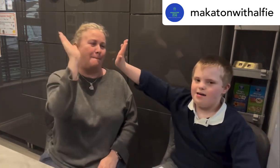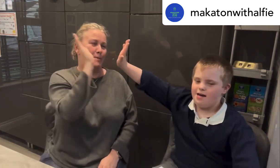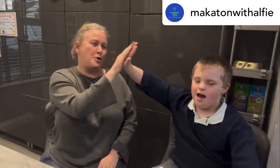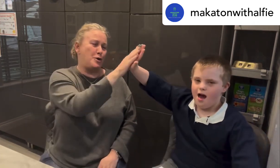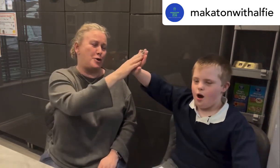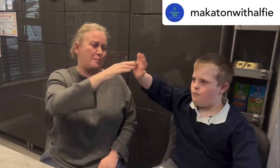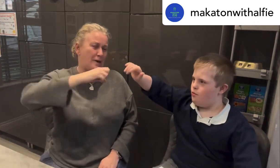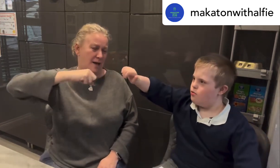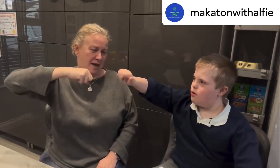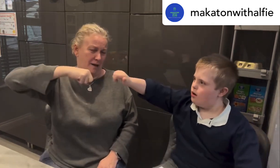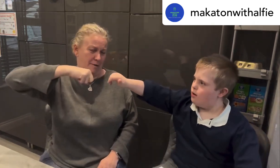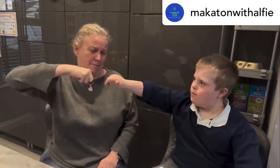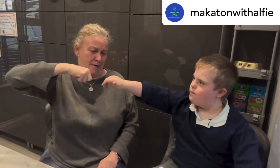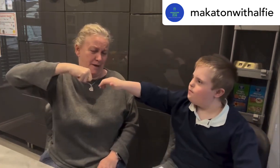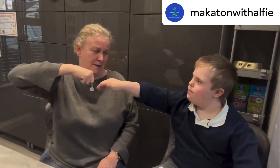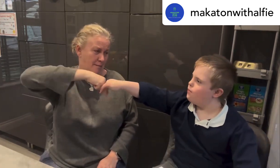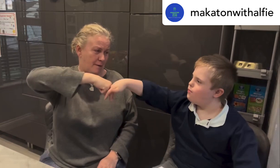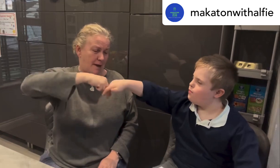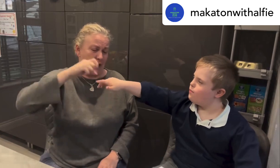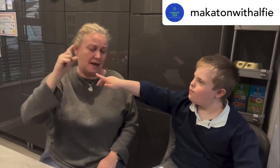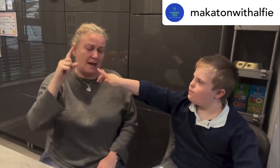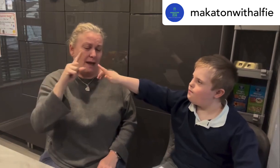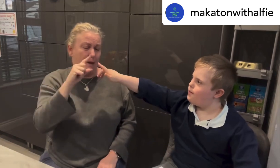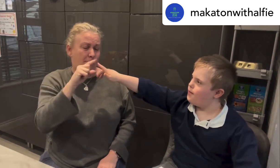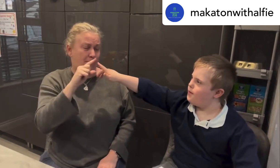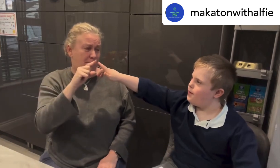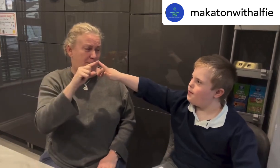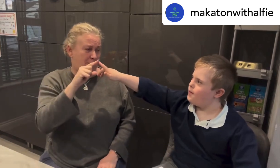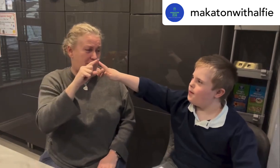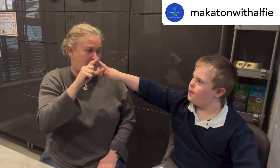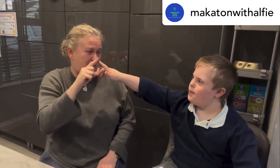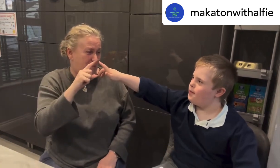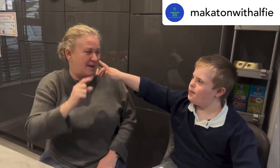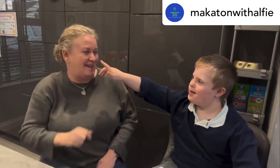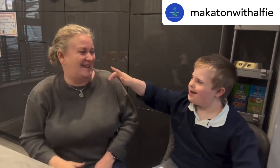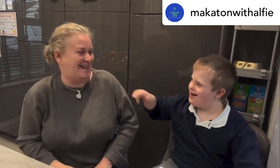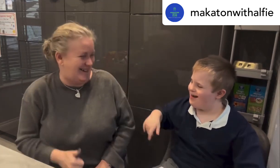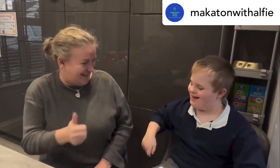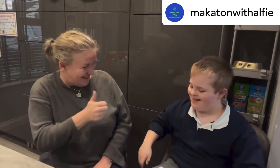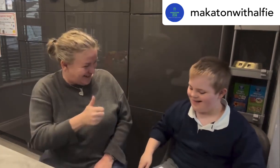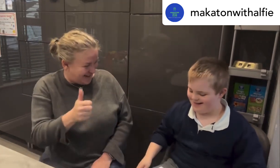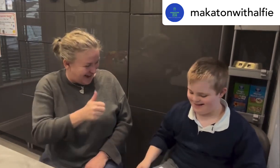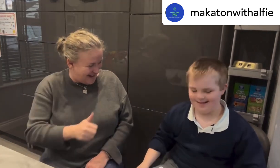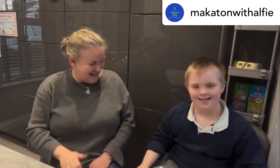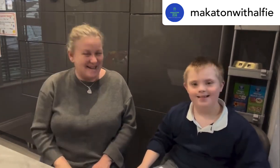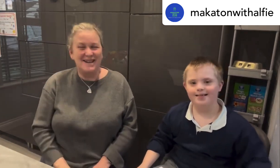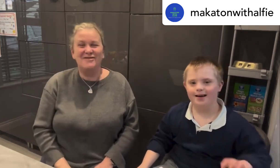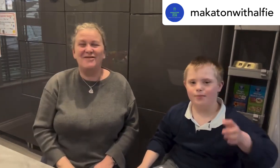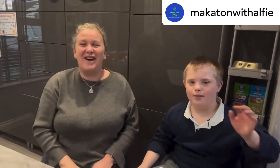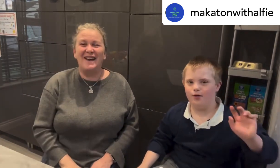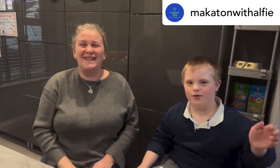Boom! And a bump, bump and a... Bump, bump, bump, bump. Yeah! Are you OK? Yeah, I'm OK.